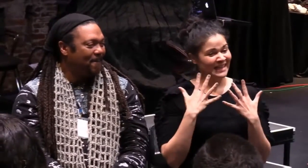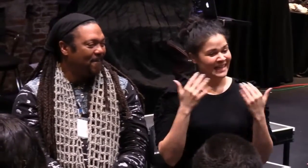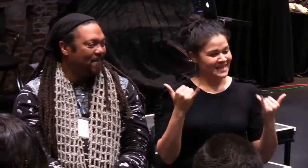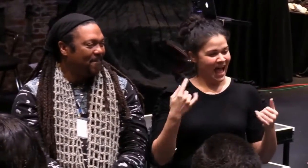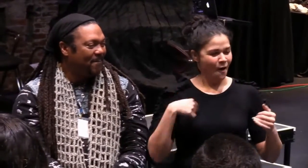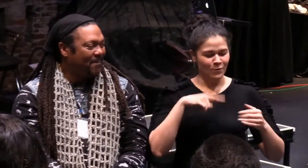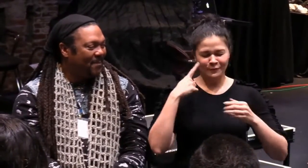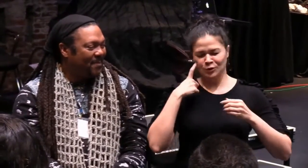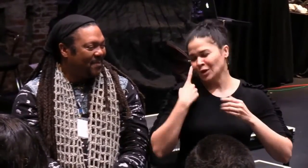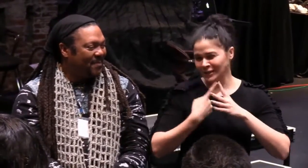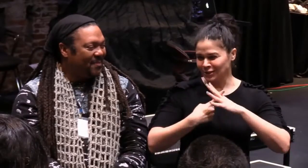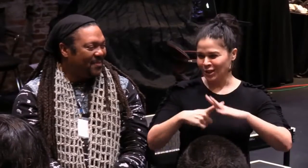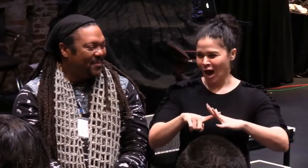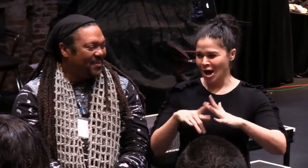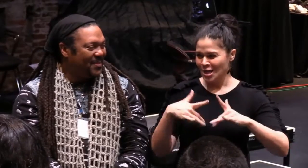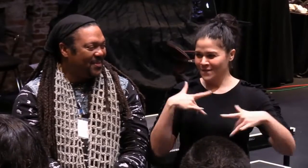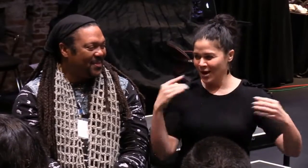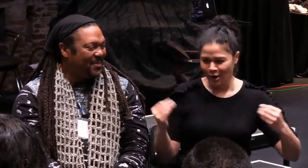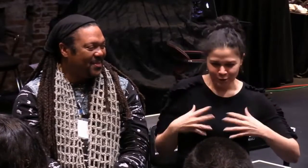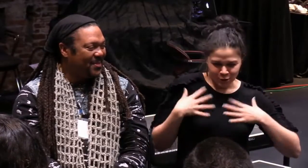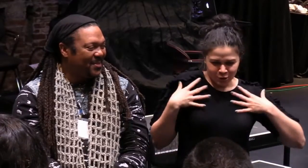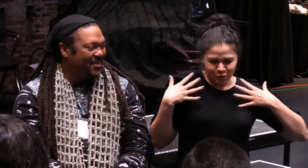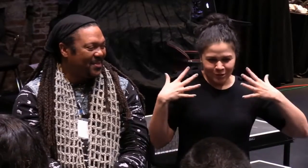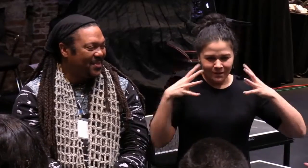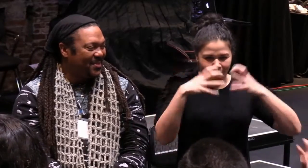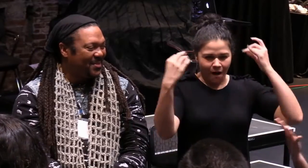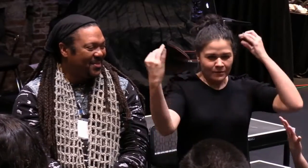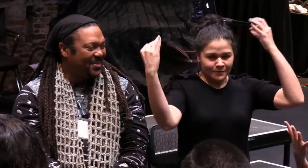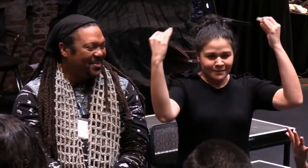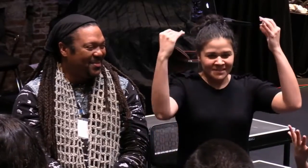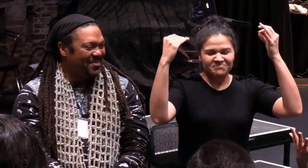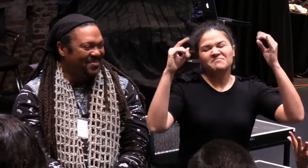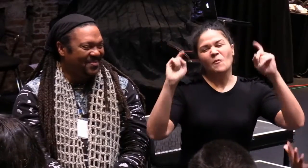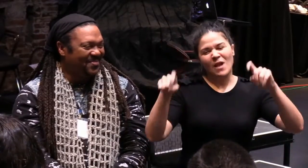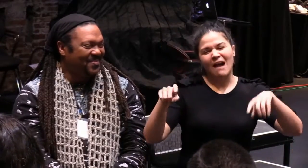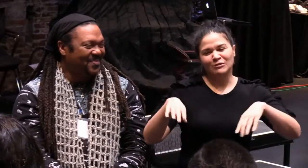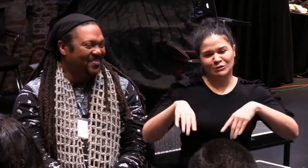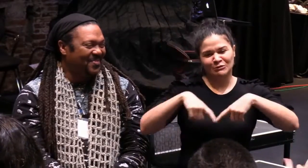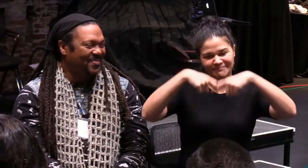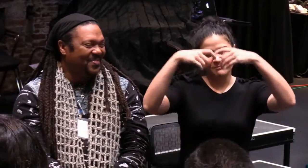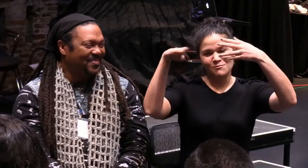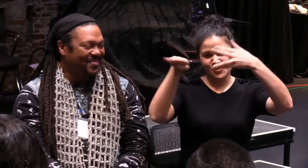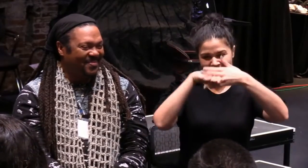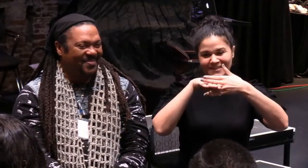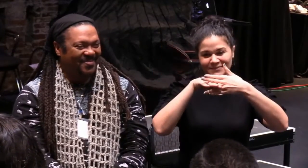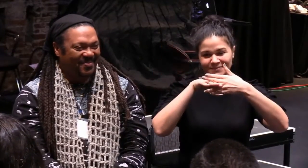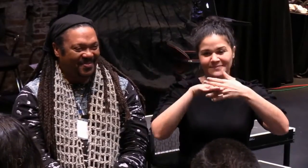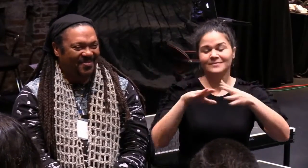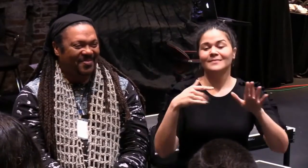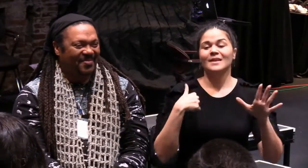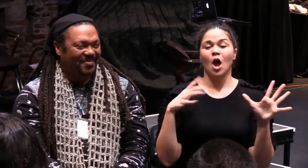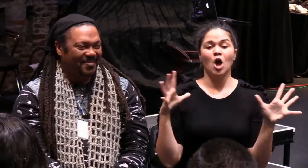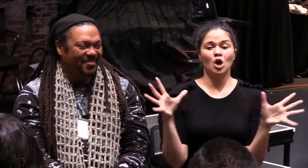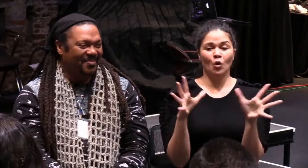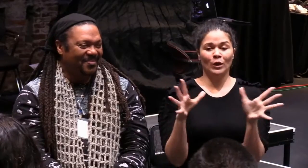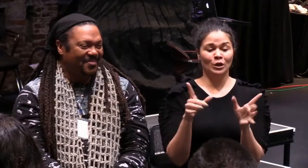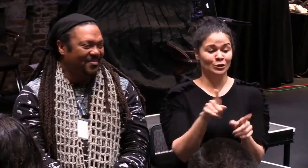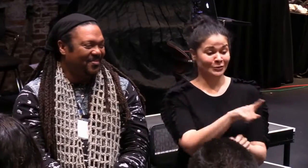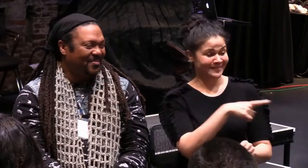This is Alexandria. Oh, I know we're just getting going here. We have so much to talk about. And unfortunately, I need to say it's time